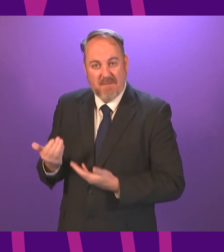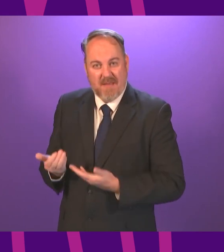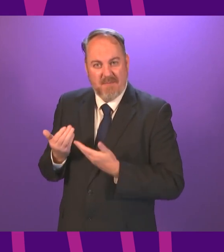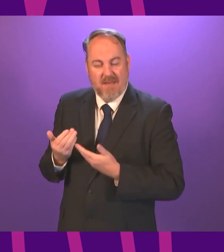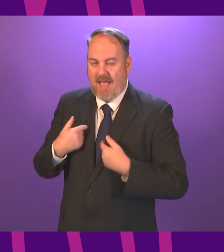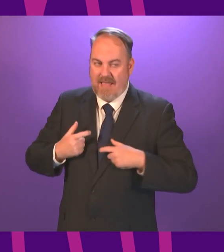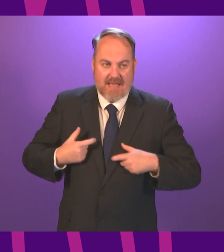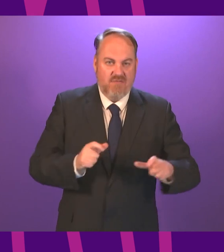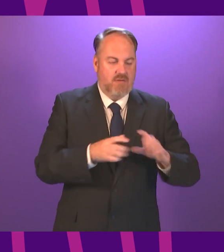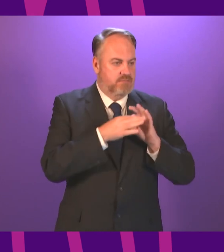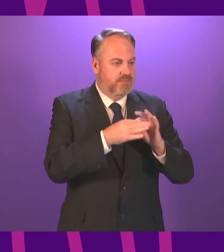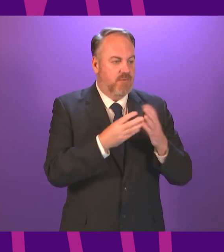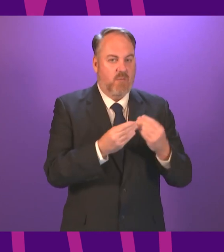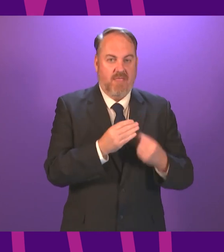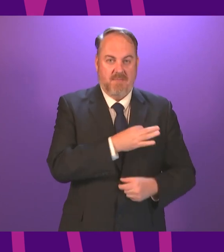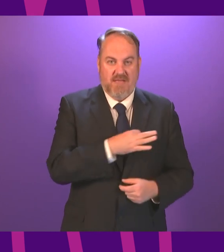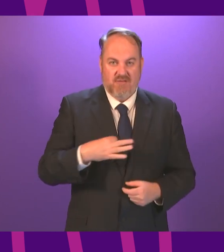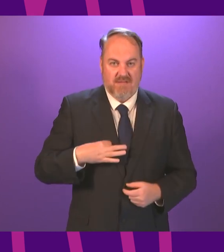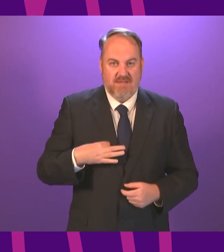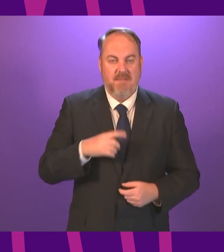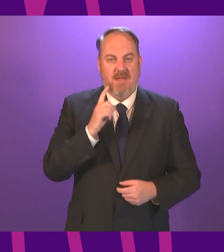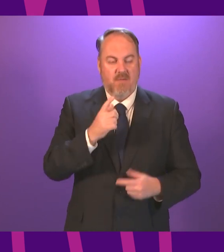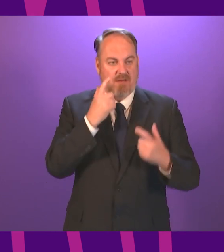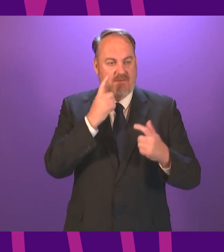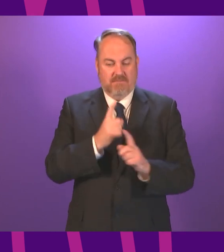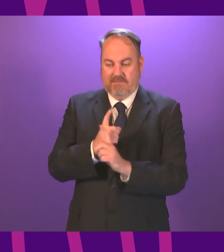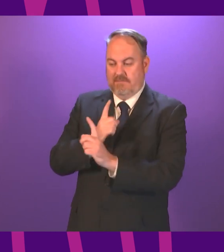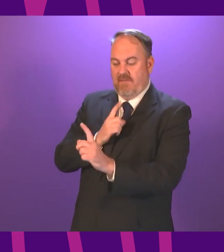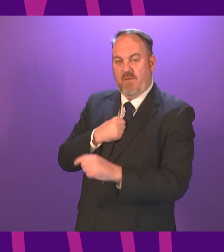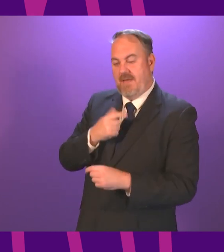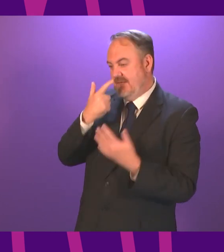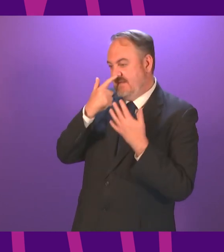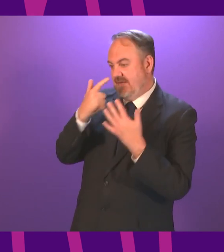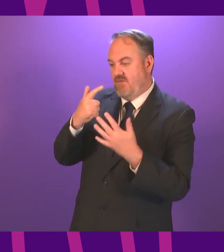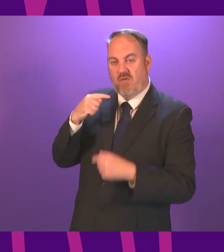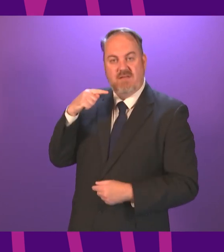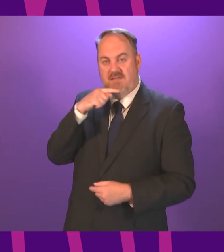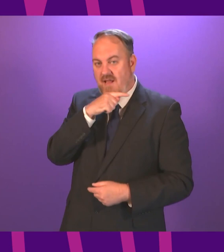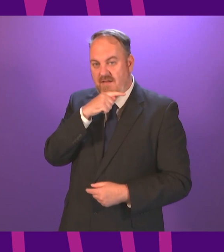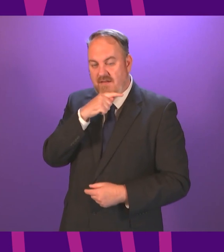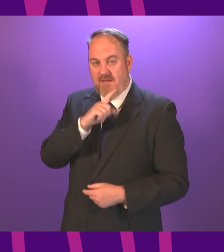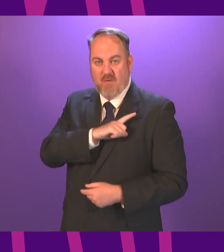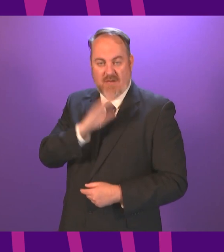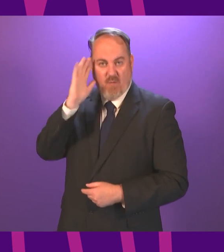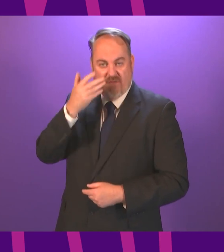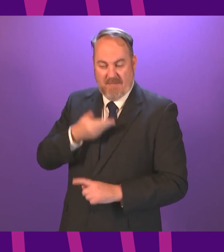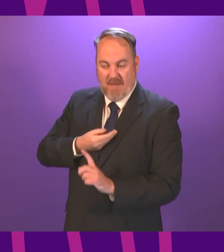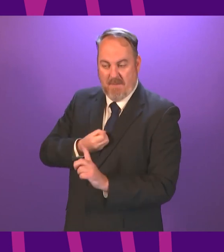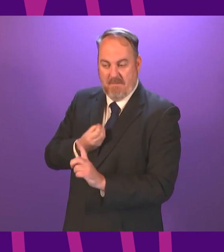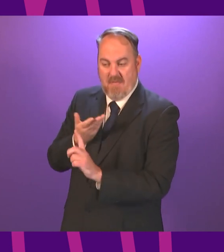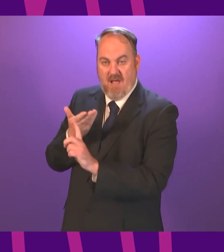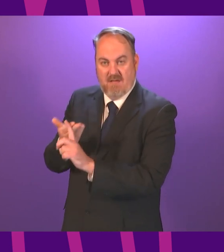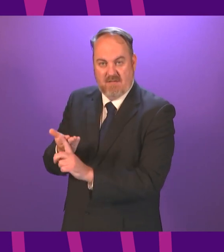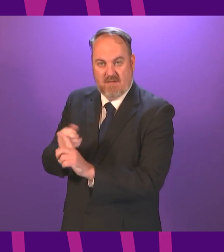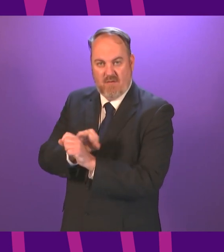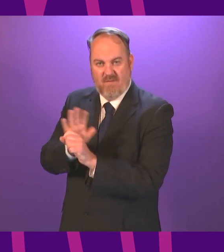seeing my patients I kept my distance from my seven year old son because of the fear of passing COVID to him and